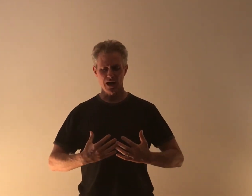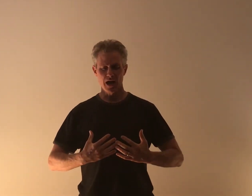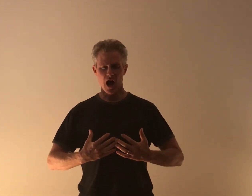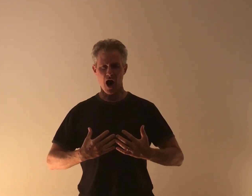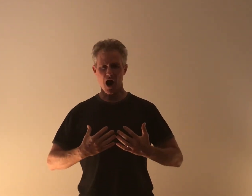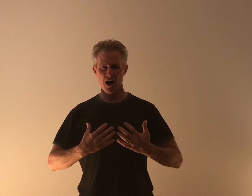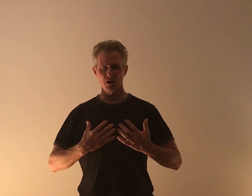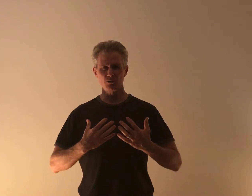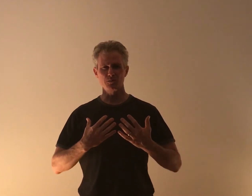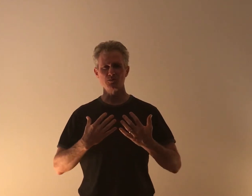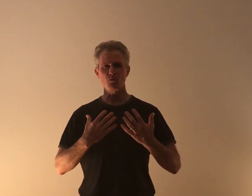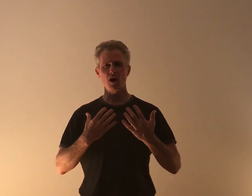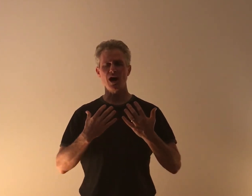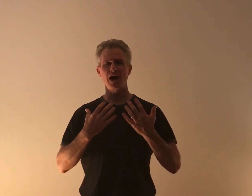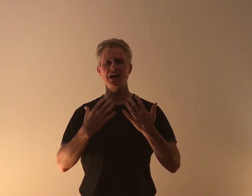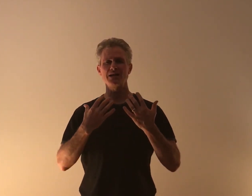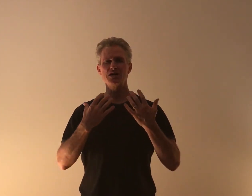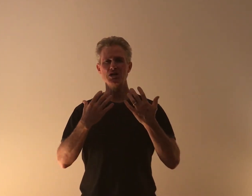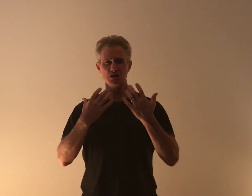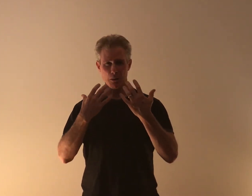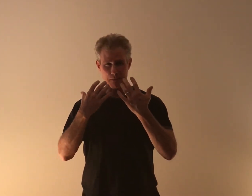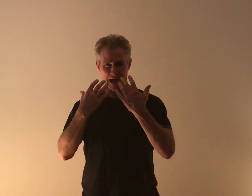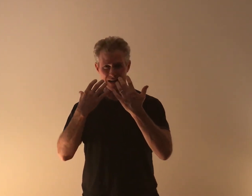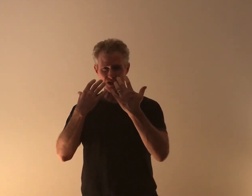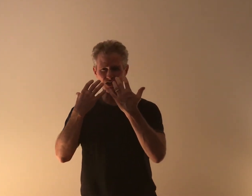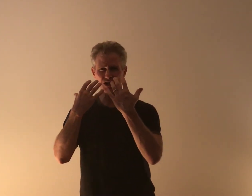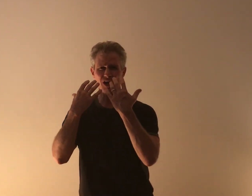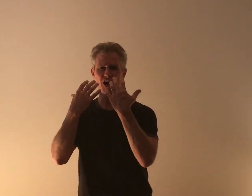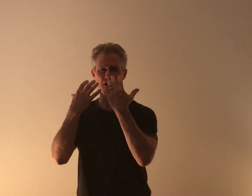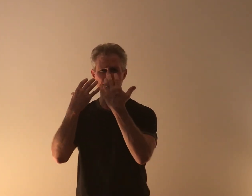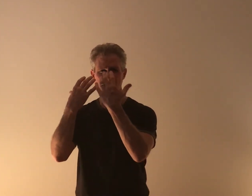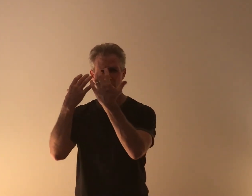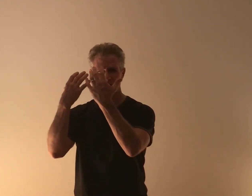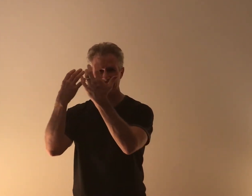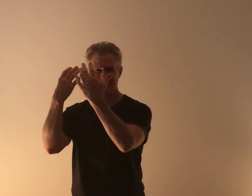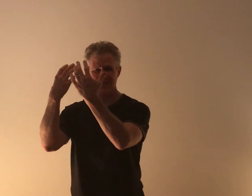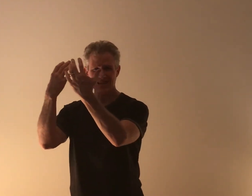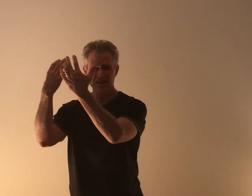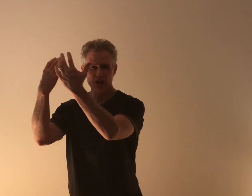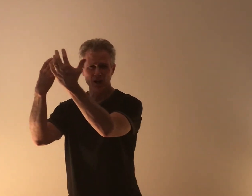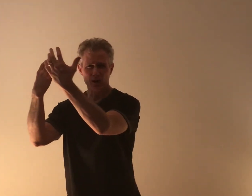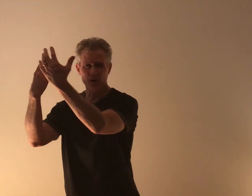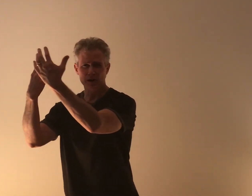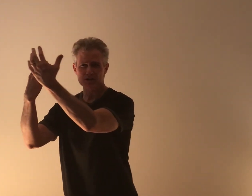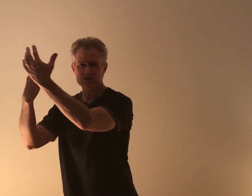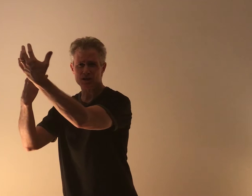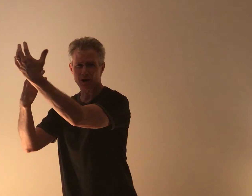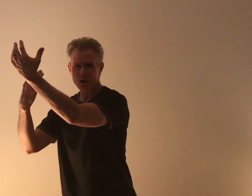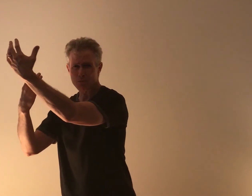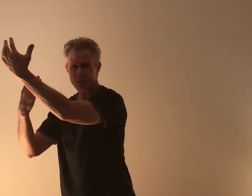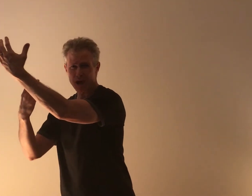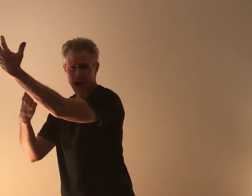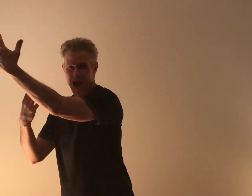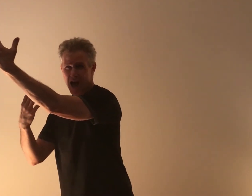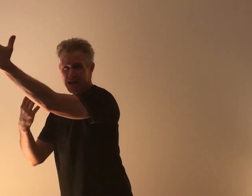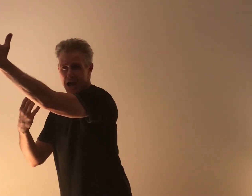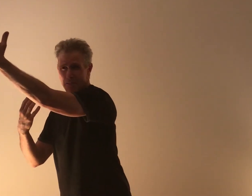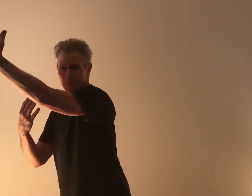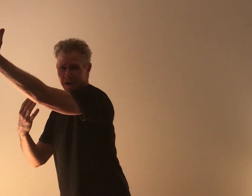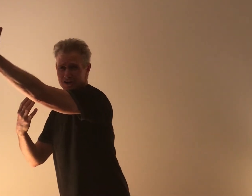heart open wide Imagine love free Imagine love free Glowing so bright Brace